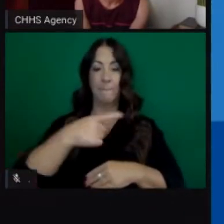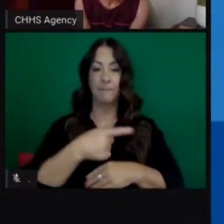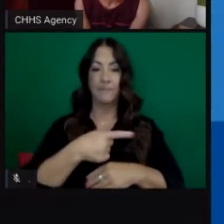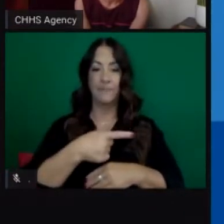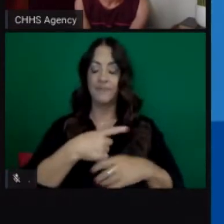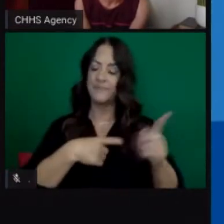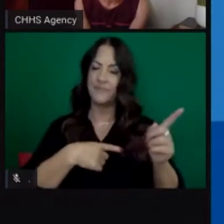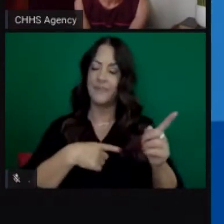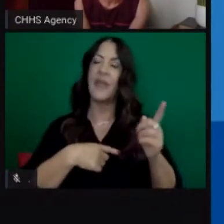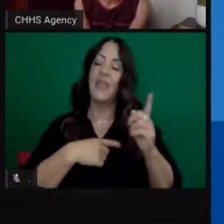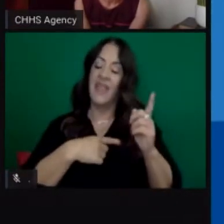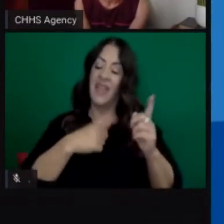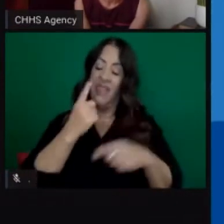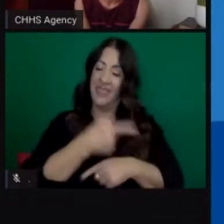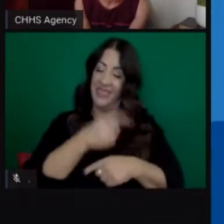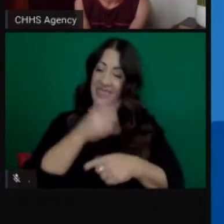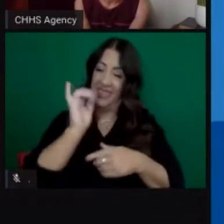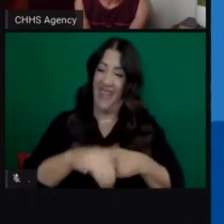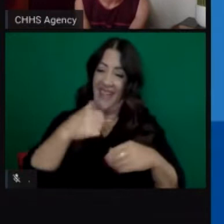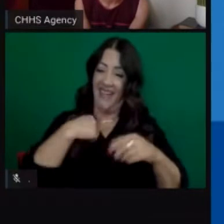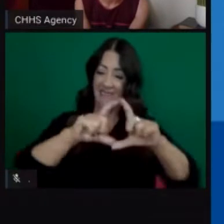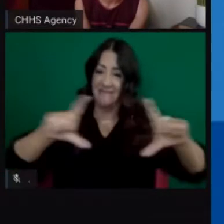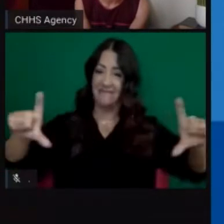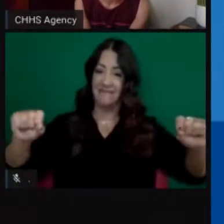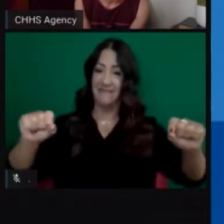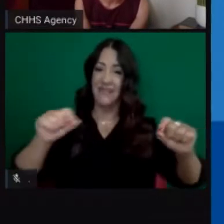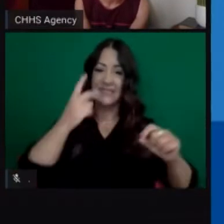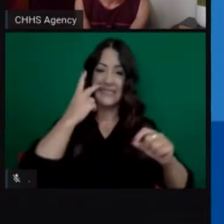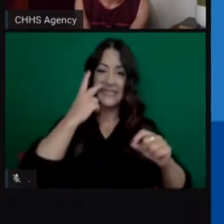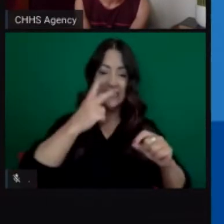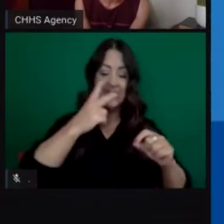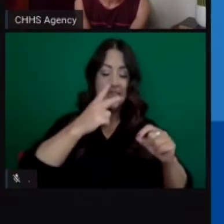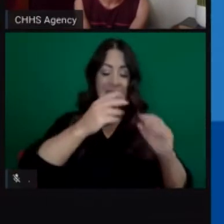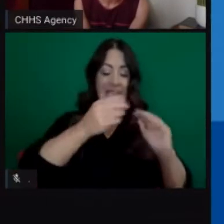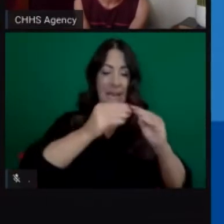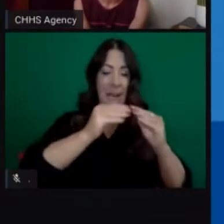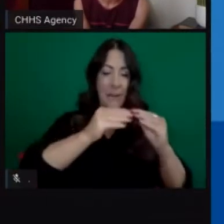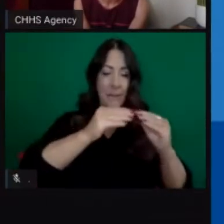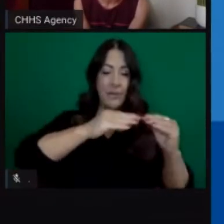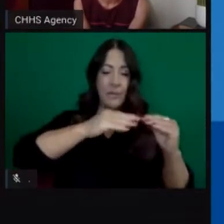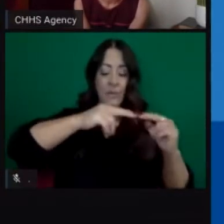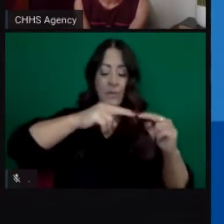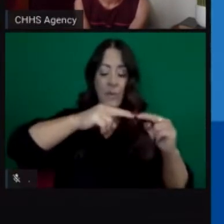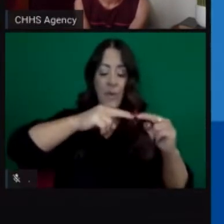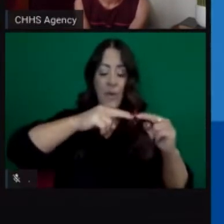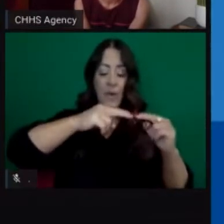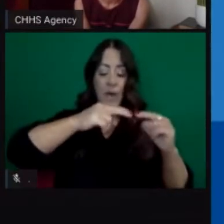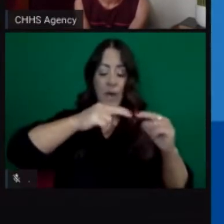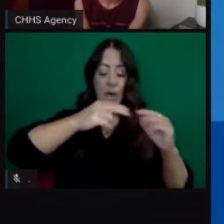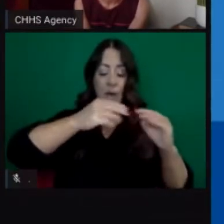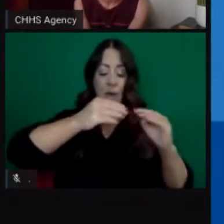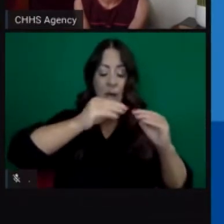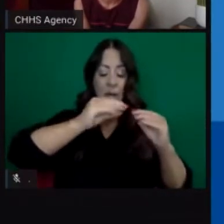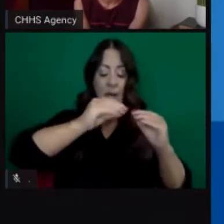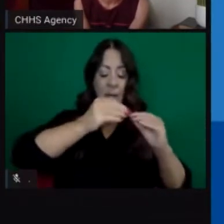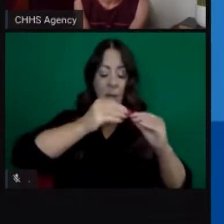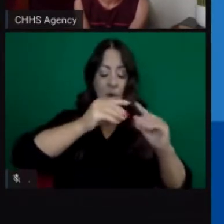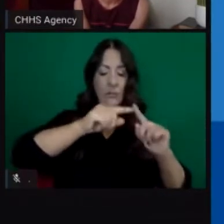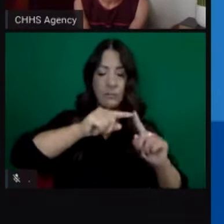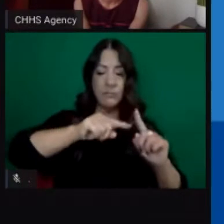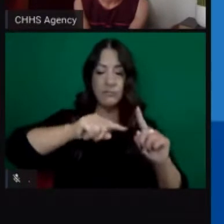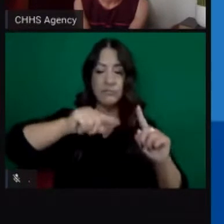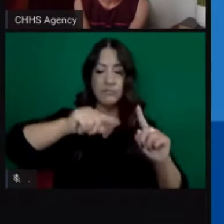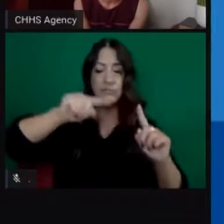think this is a combination of many things. think certainly the fires and air quality have led to some of this. But I think as we've seen